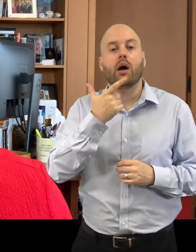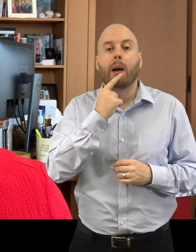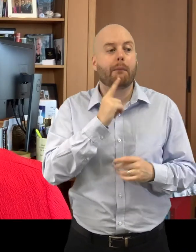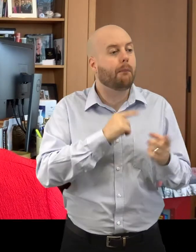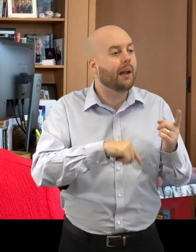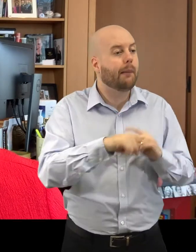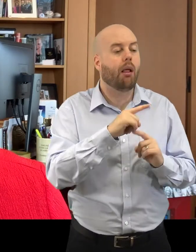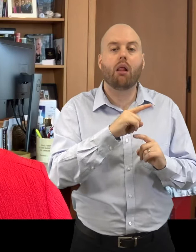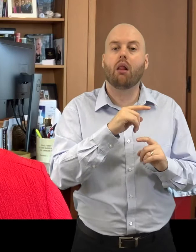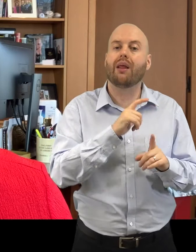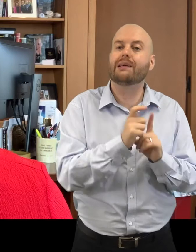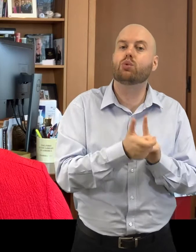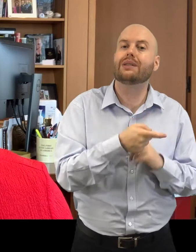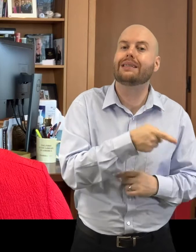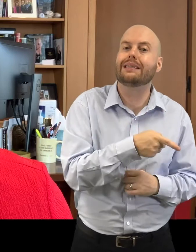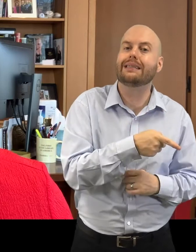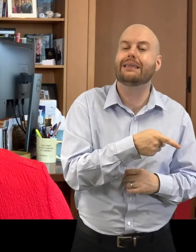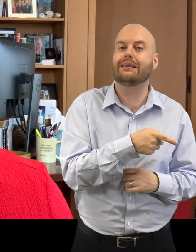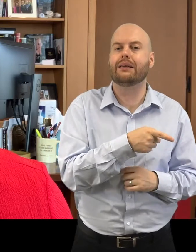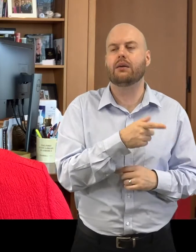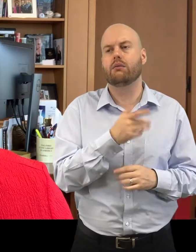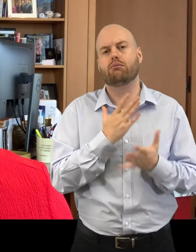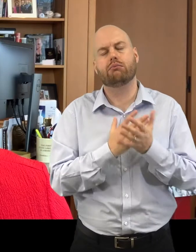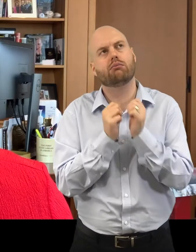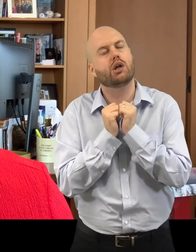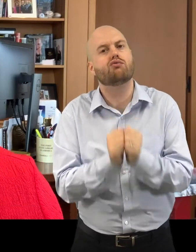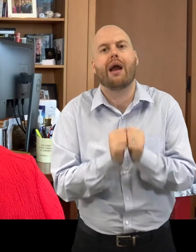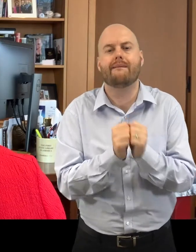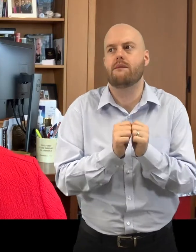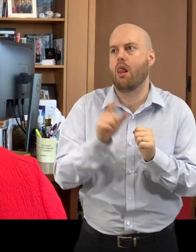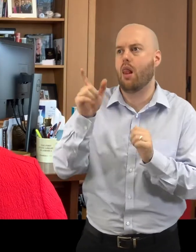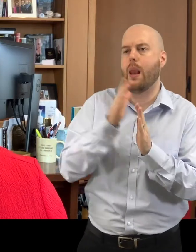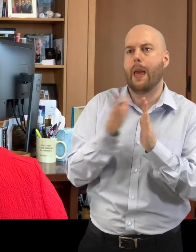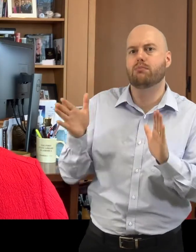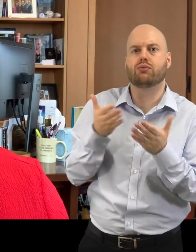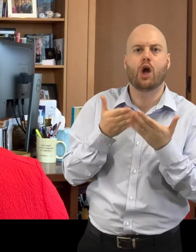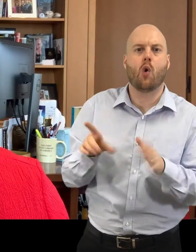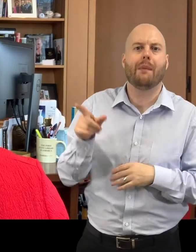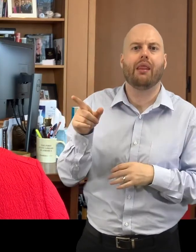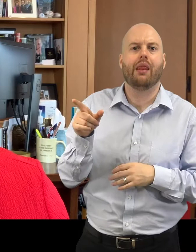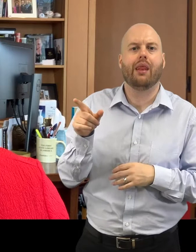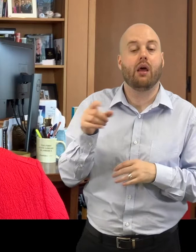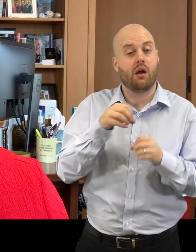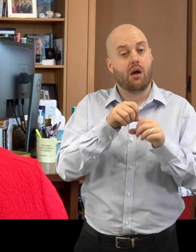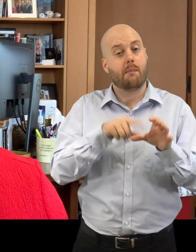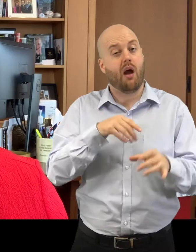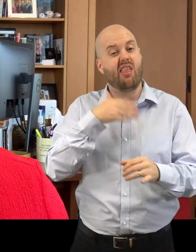community who were so grateful. And then by the end of the week, the library was the only